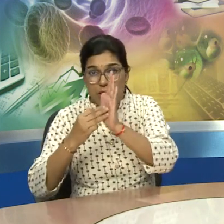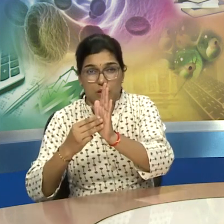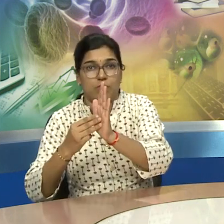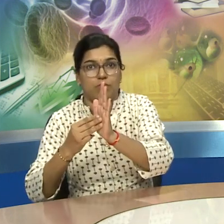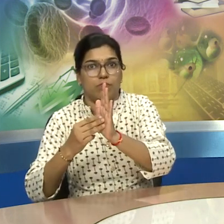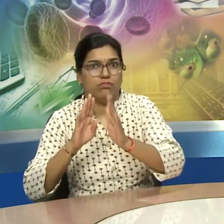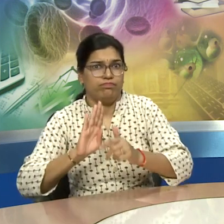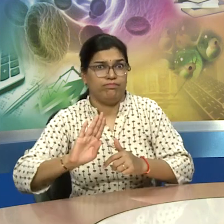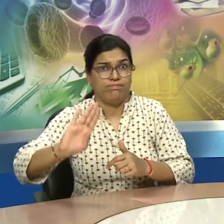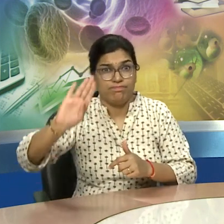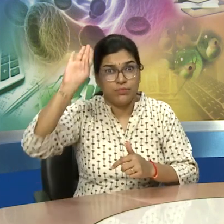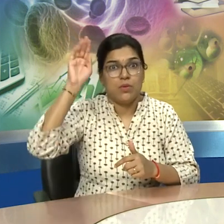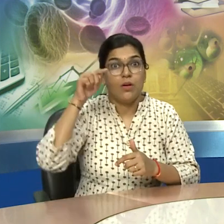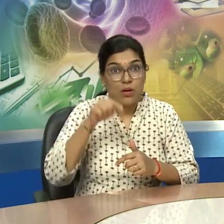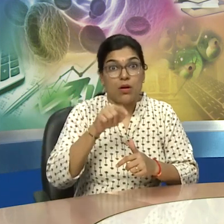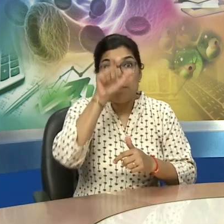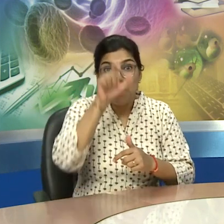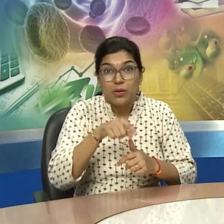the second species which was the